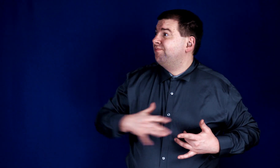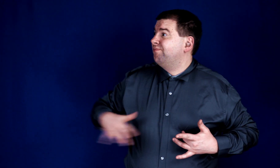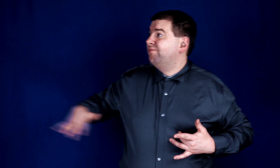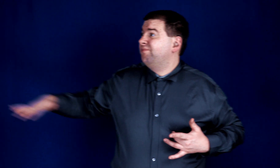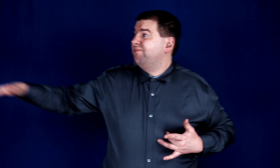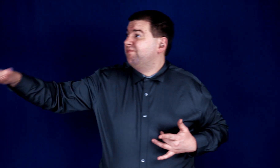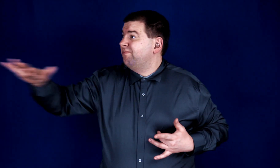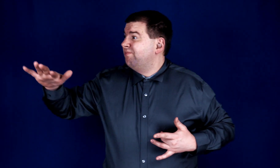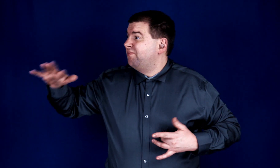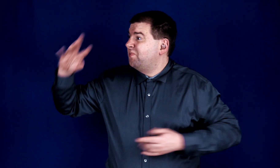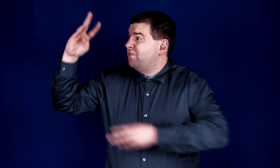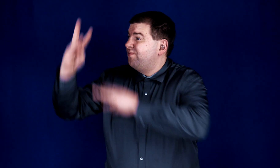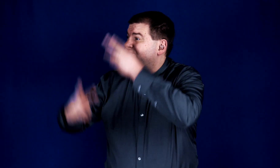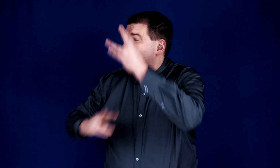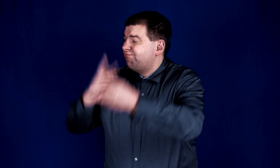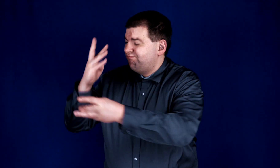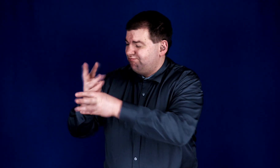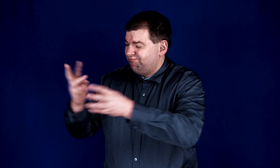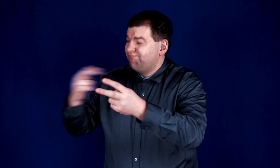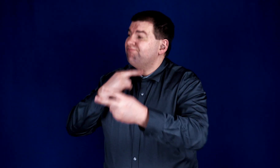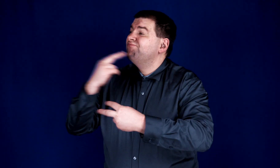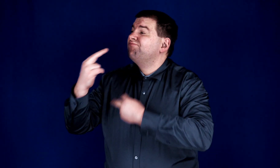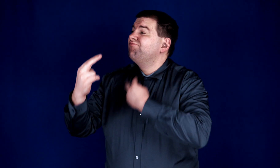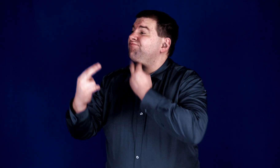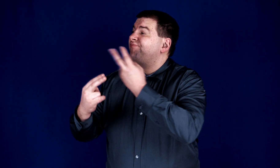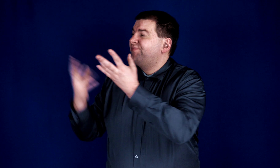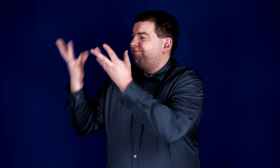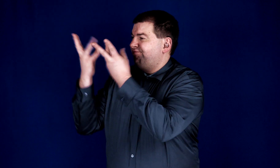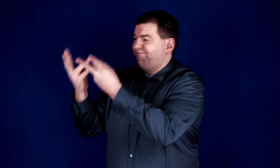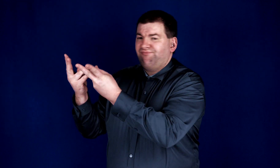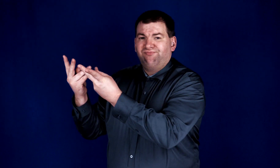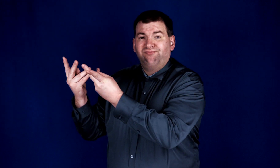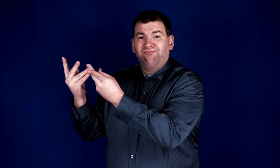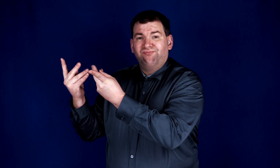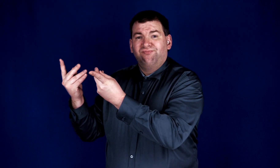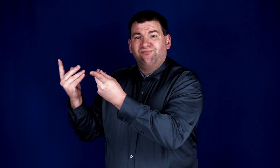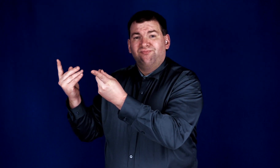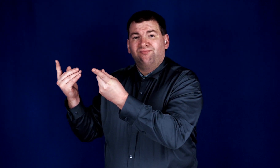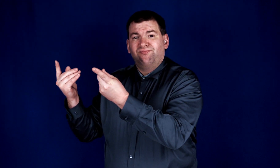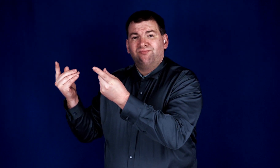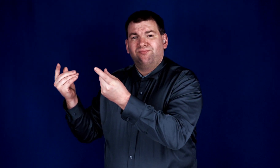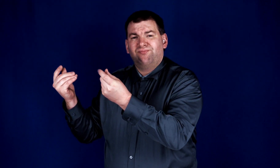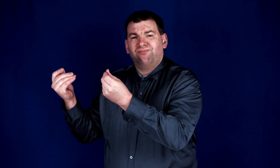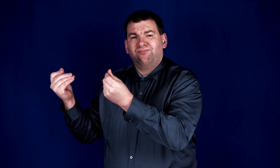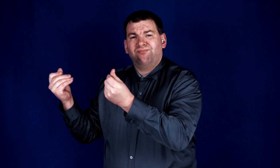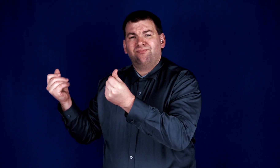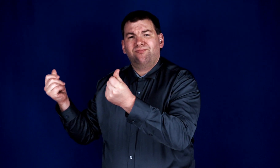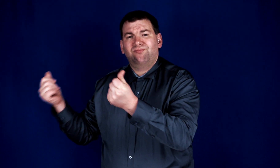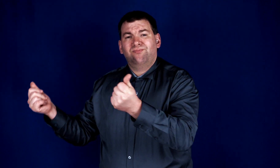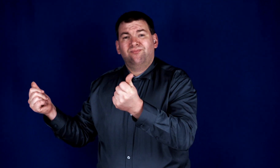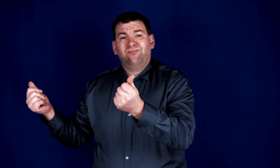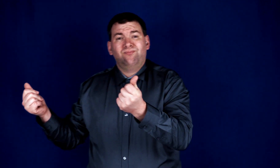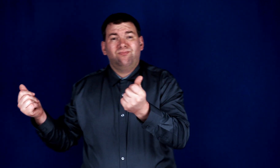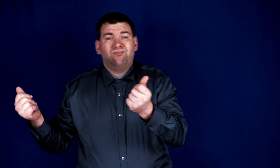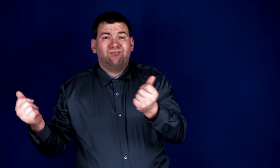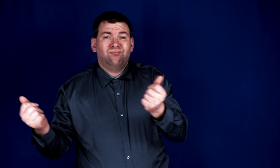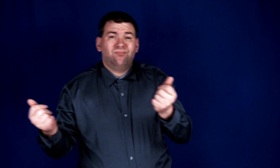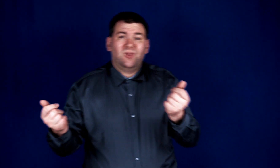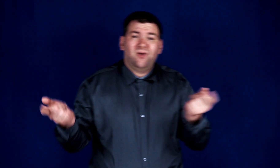Other voices fade away When